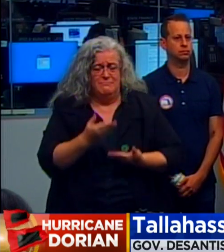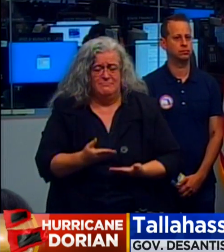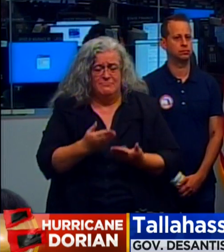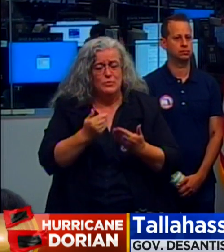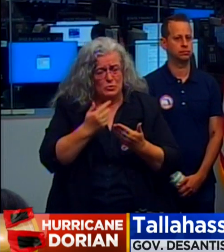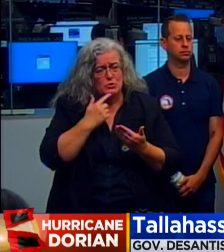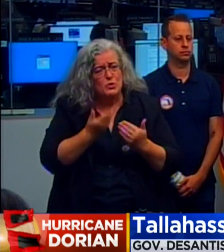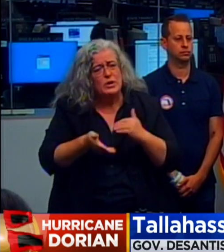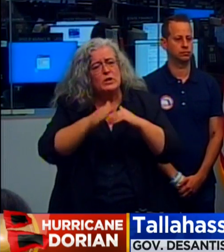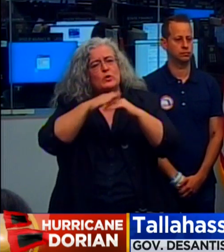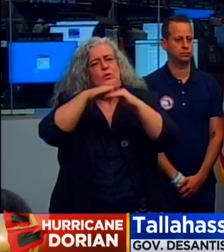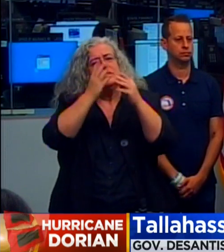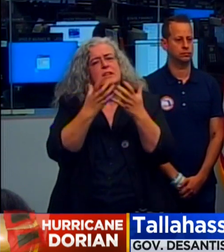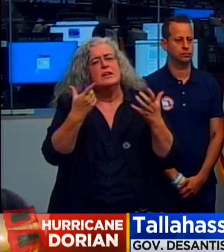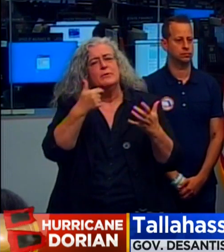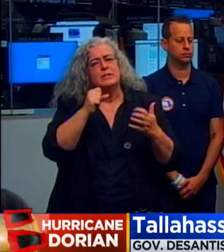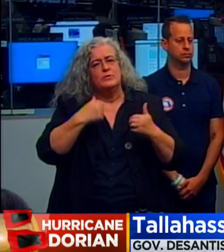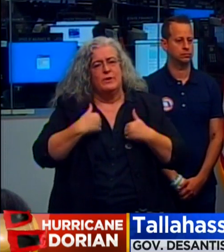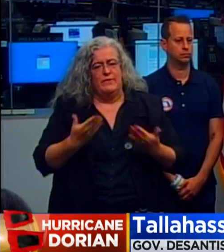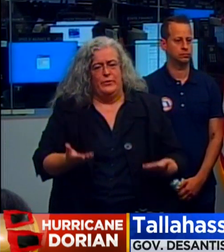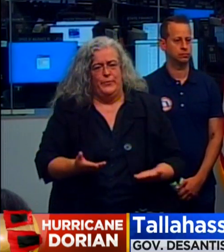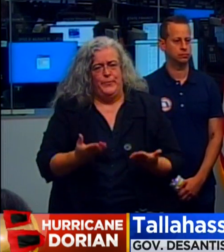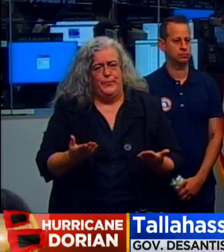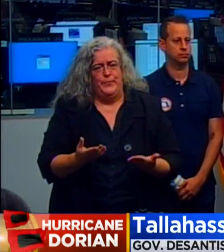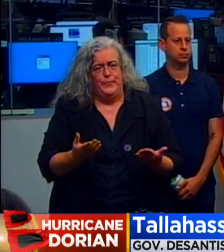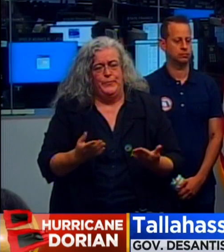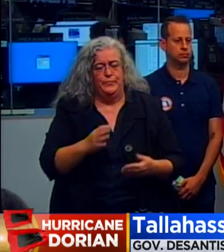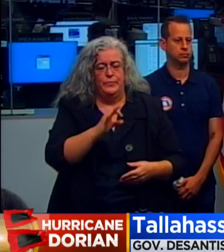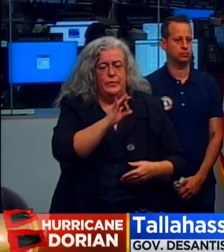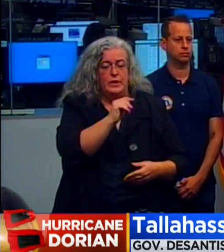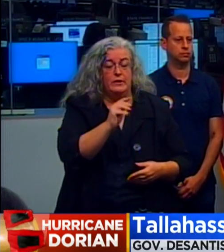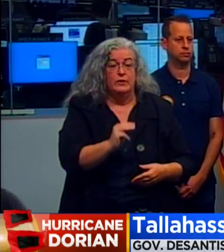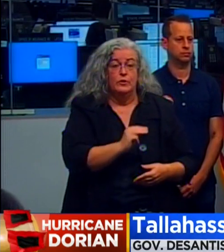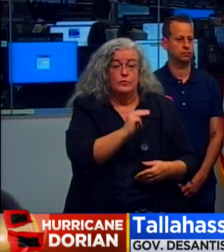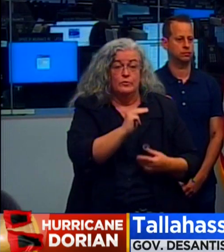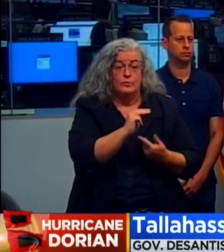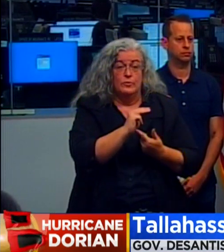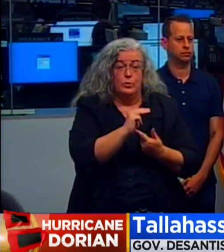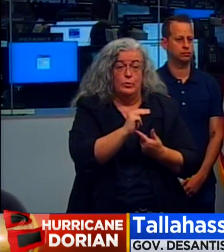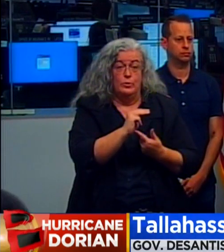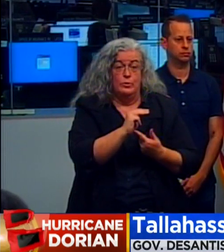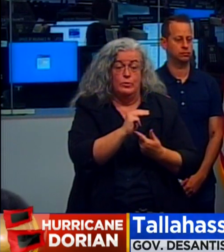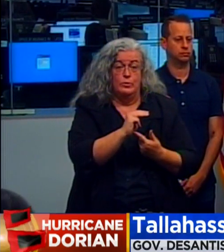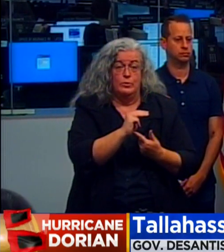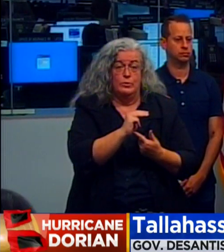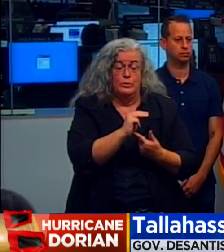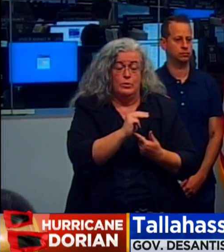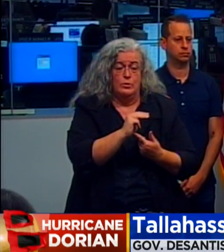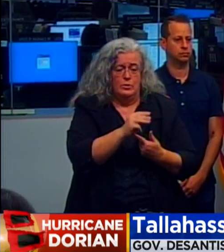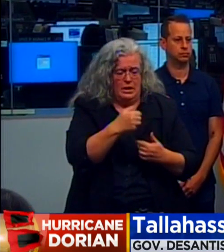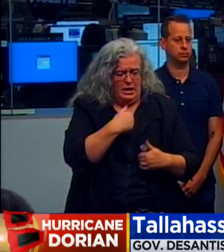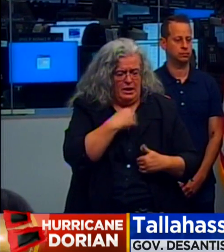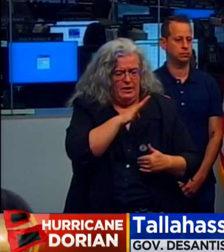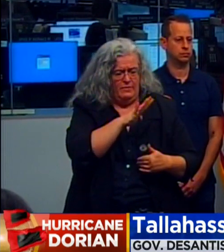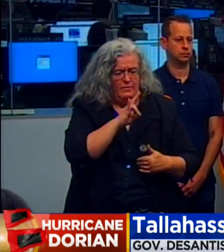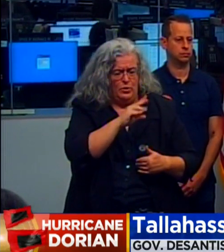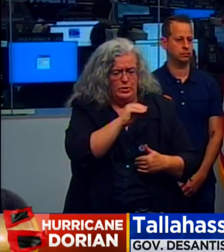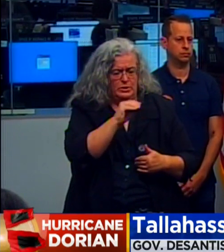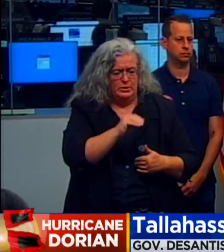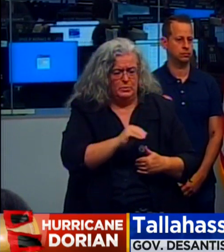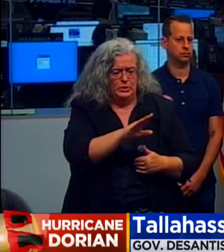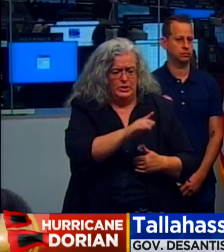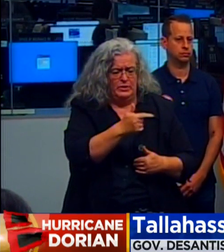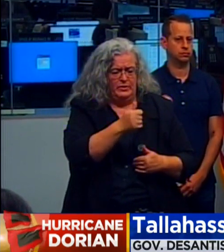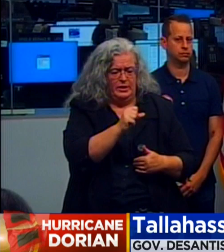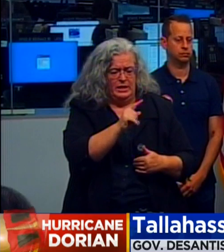And I think part of the reason why you've seen – I mean, Fort Myers is – I think they're at like 47 percent of the gas stations